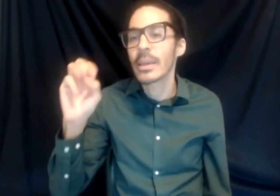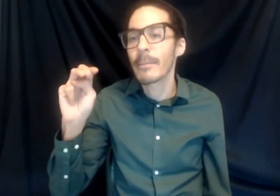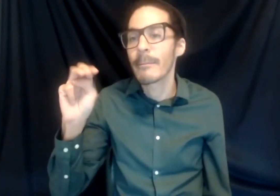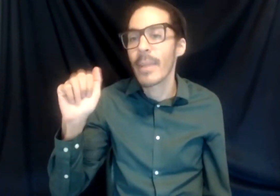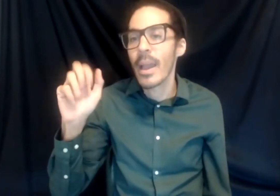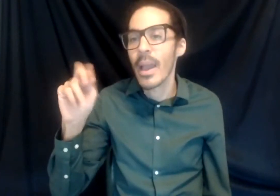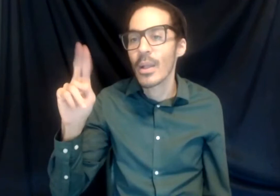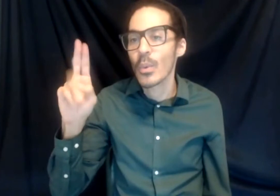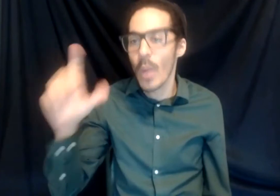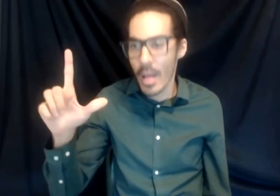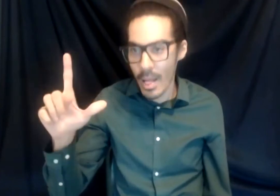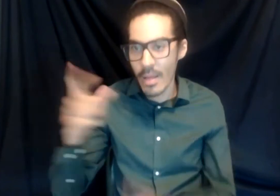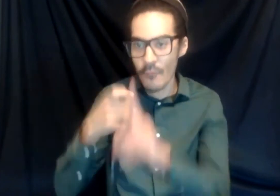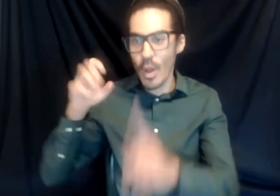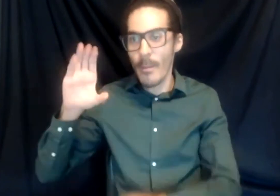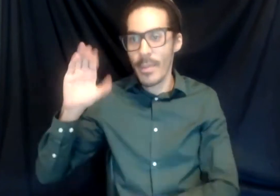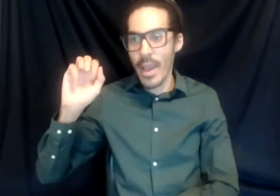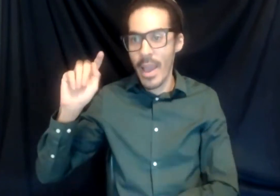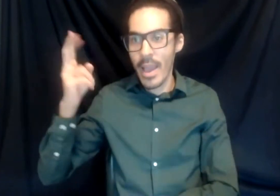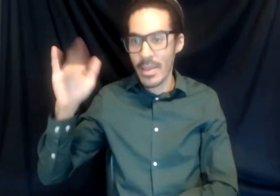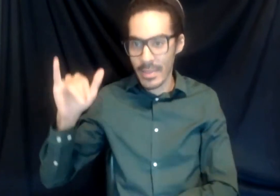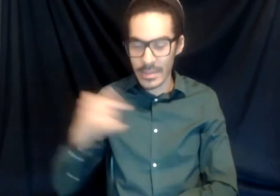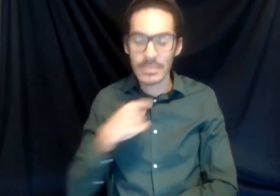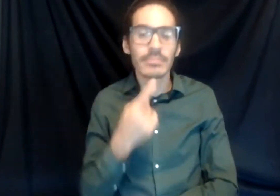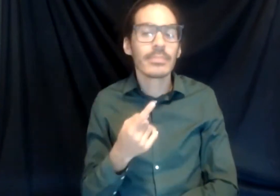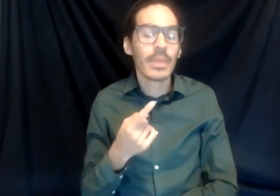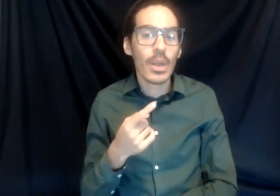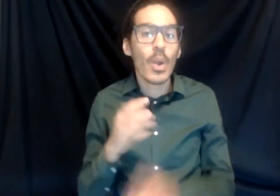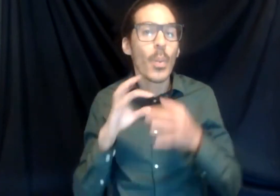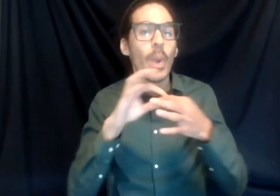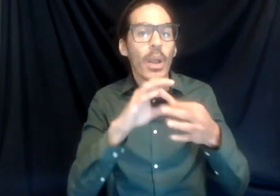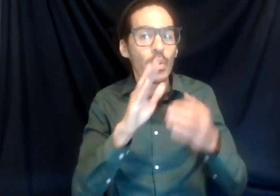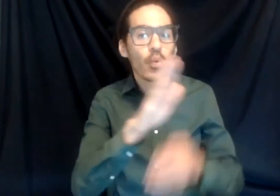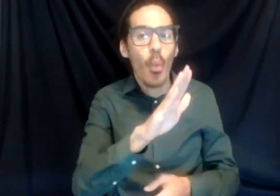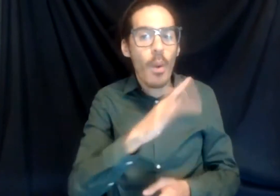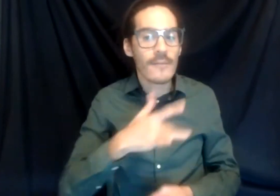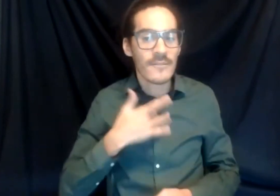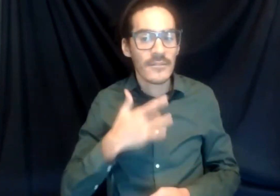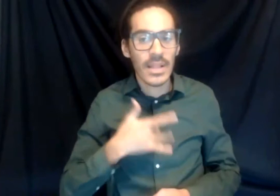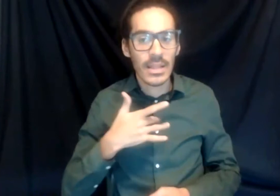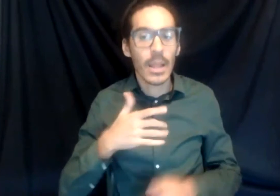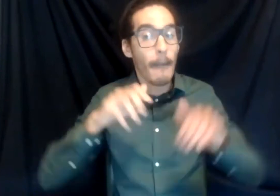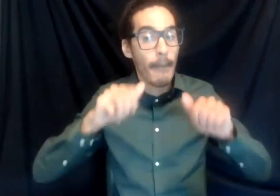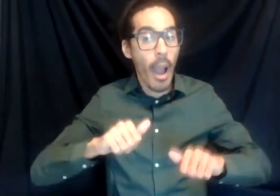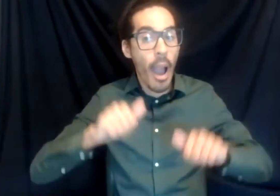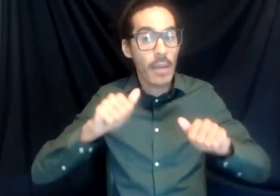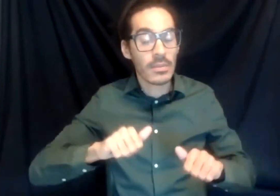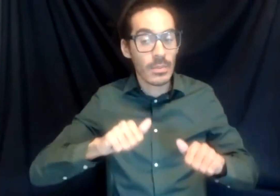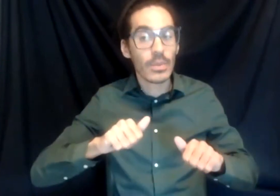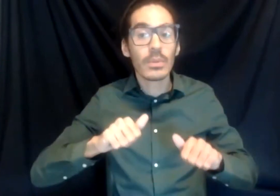So it states, Emmanuel, related to your feeling that it is possible to have no interaction